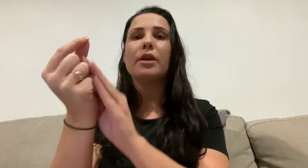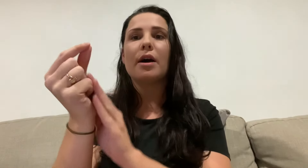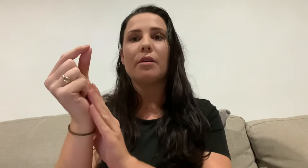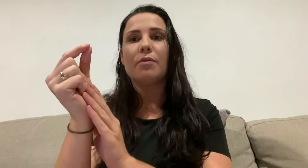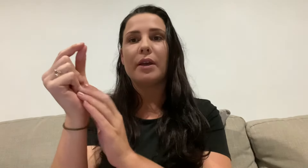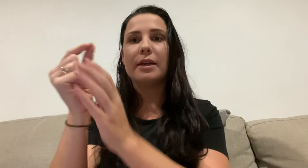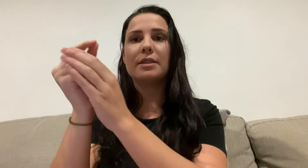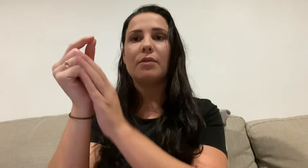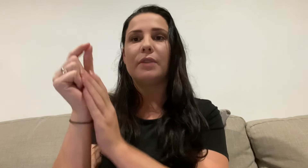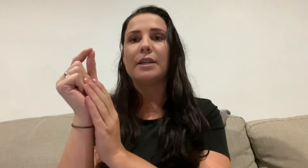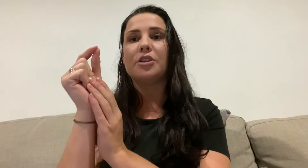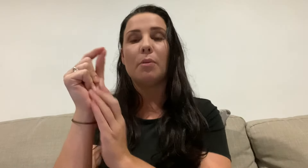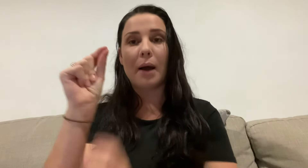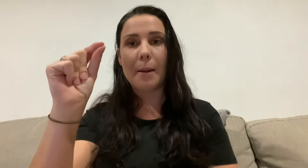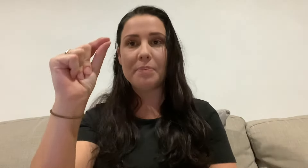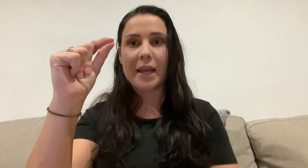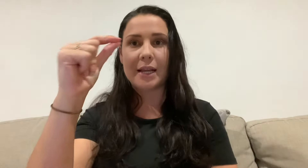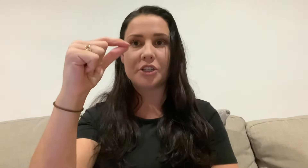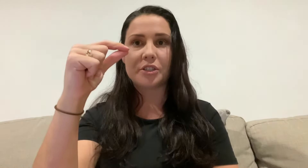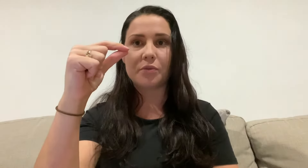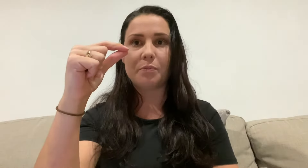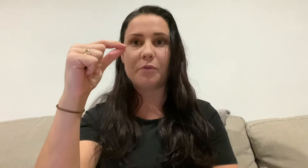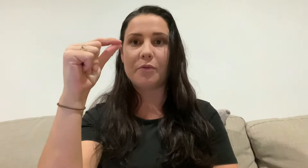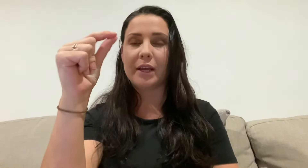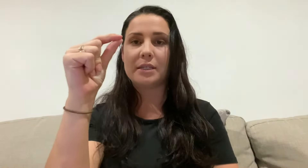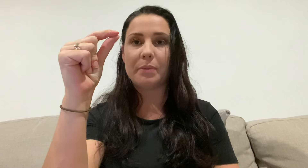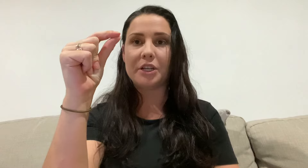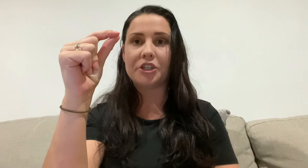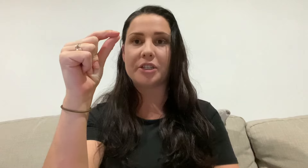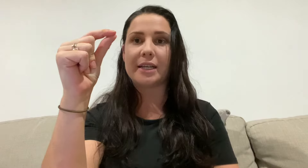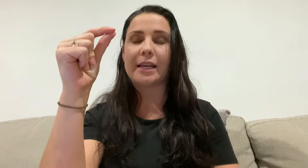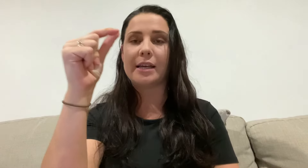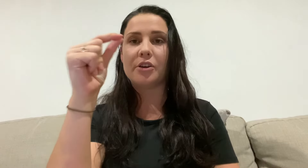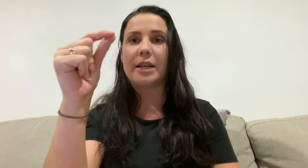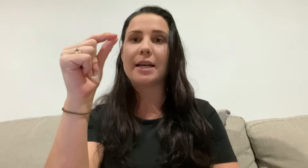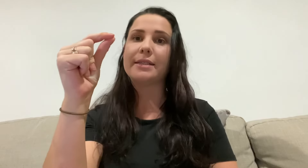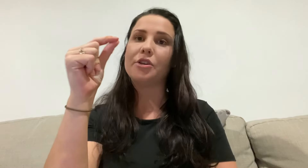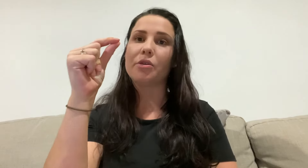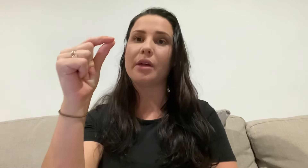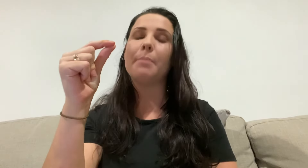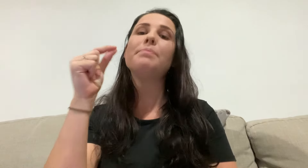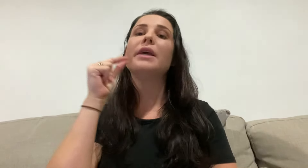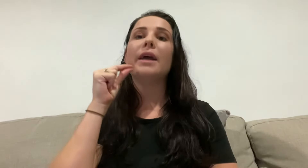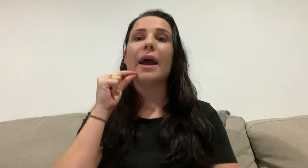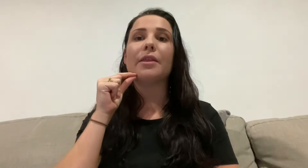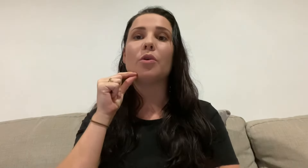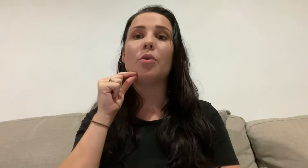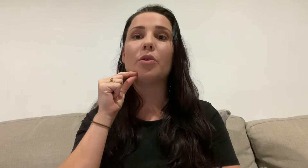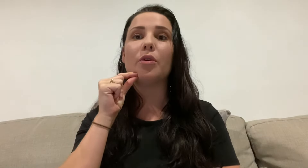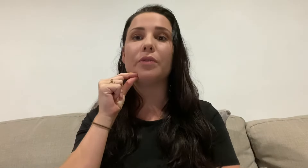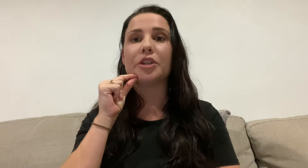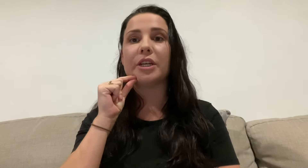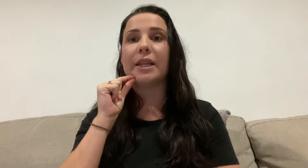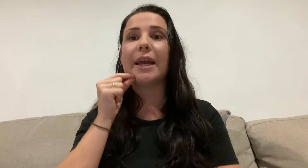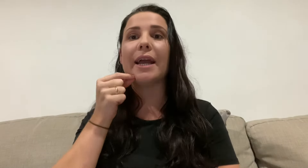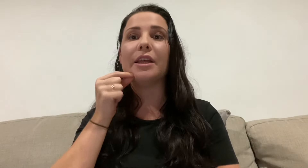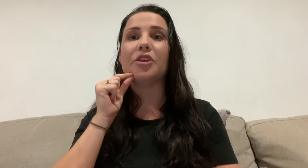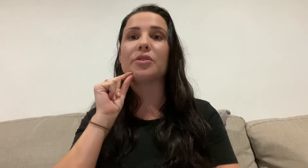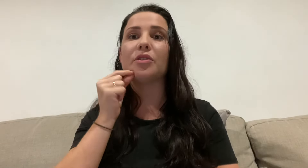your other fingers flat to your palm and just your fingers pinch, just like the index and your thumb at the corner of your chin there. And then you sort of